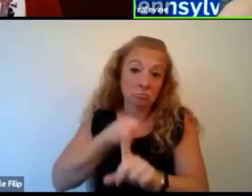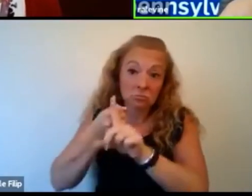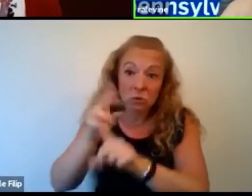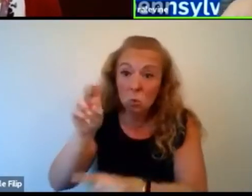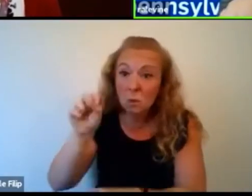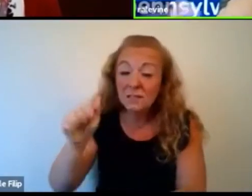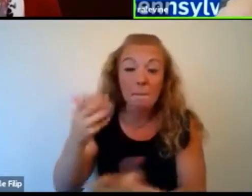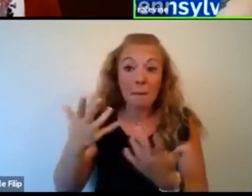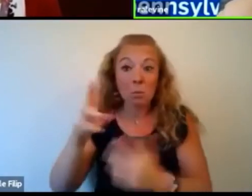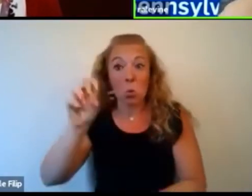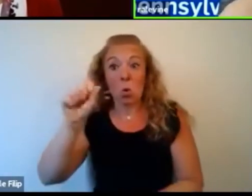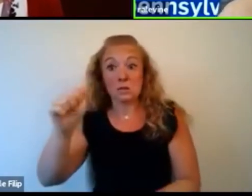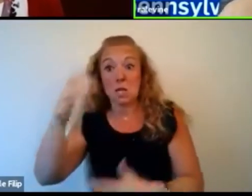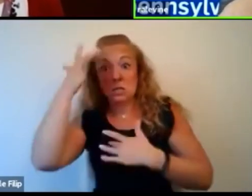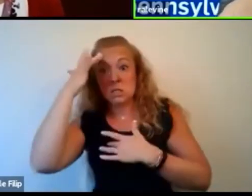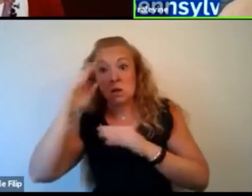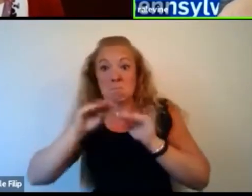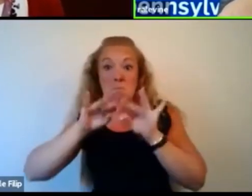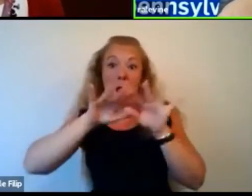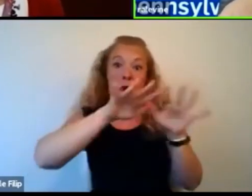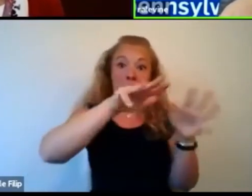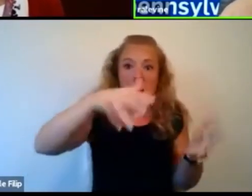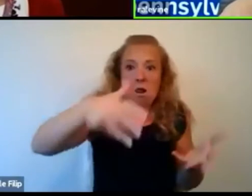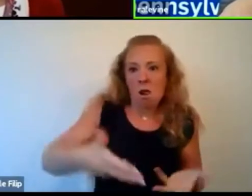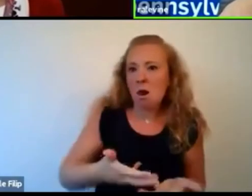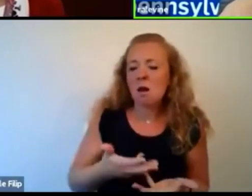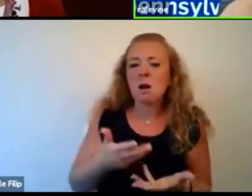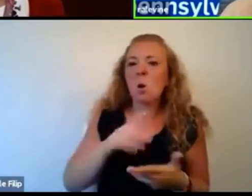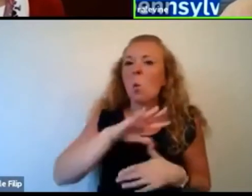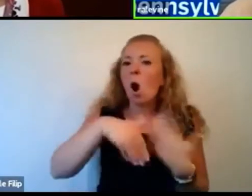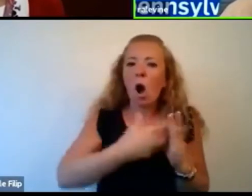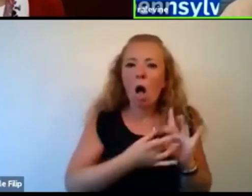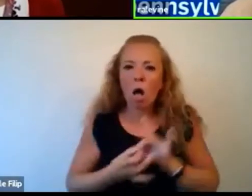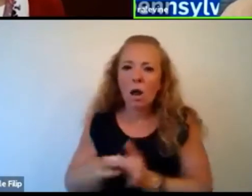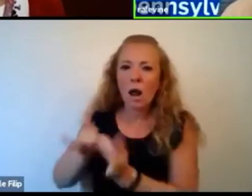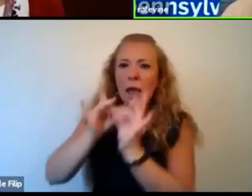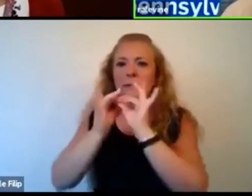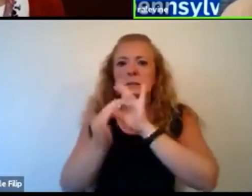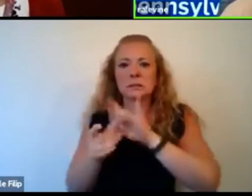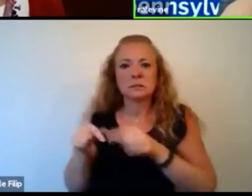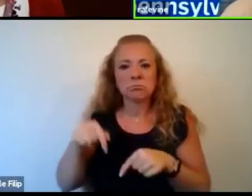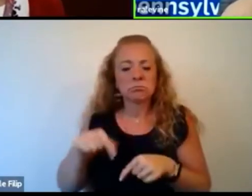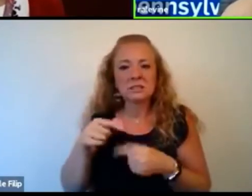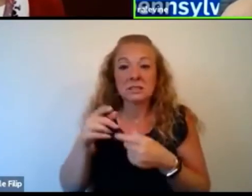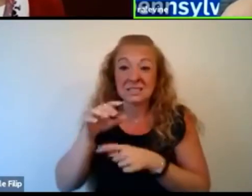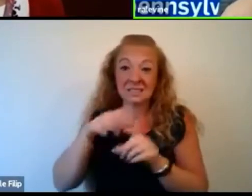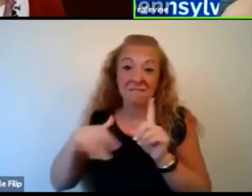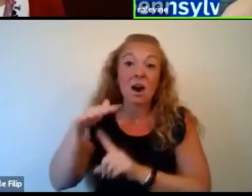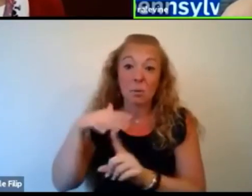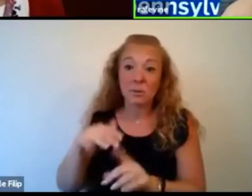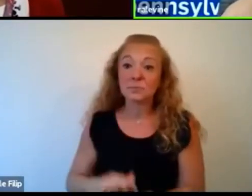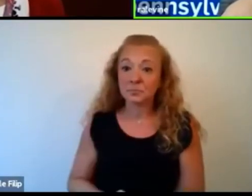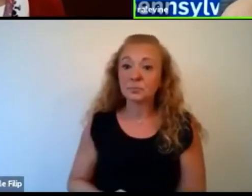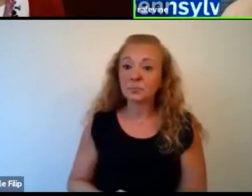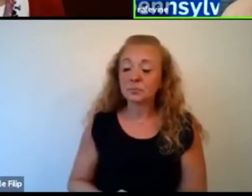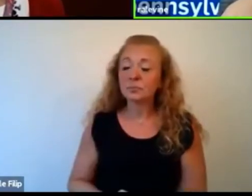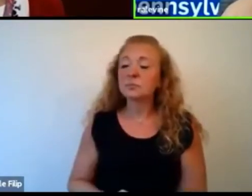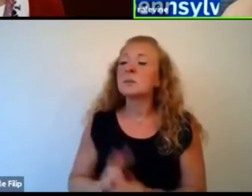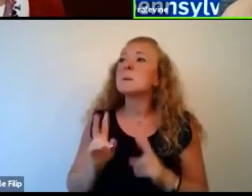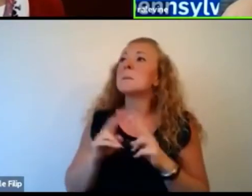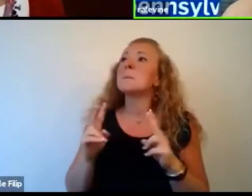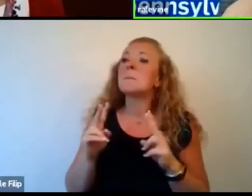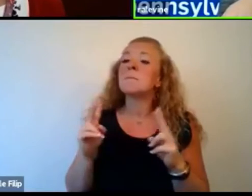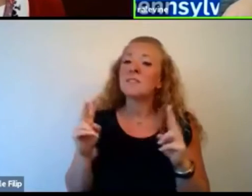the States would influence them. I mean, we're all interconnected in this global environment that we have. Um, and so we have to pay